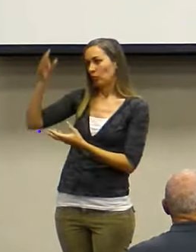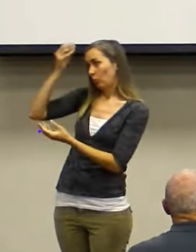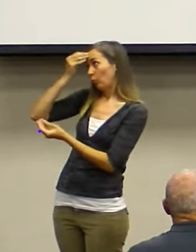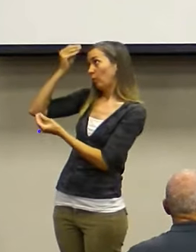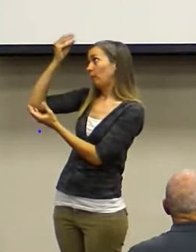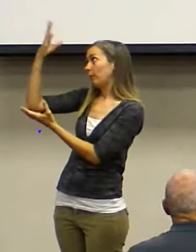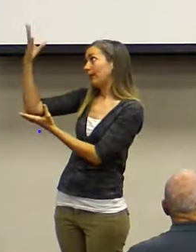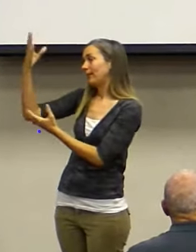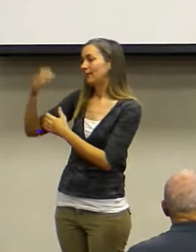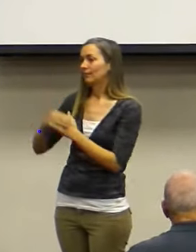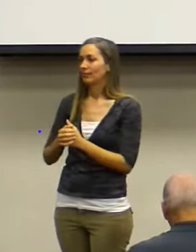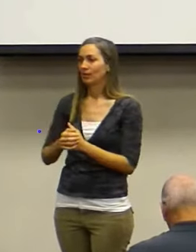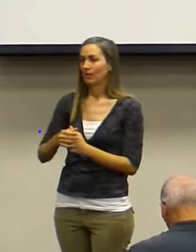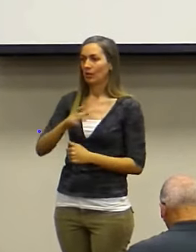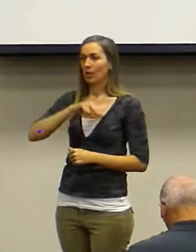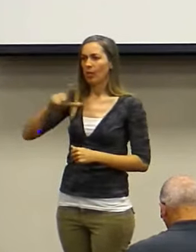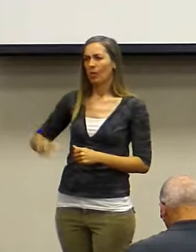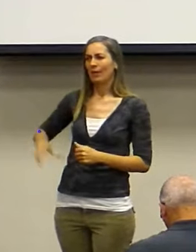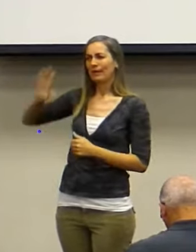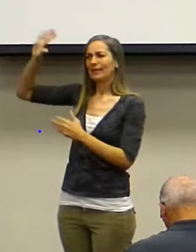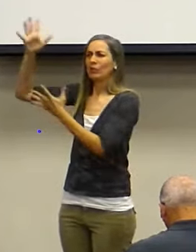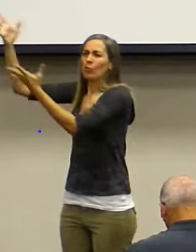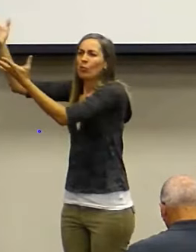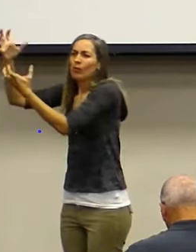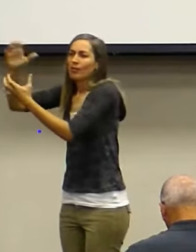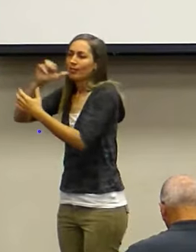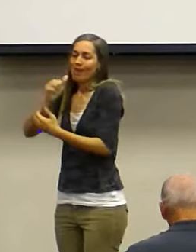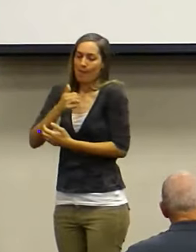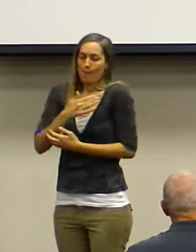It is the Lord's will and it's not my will.